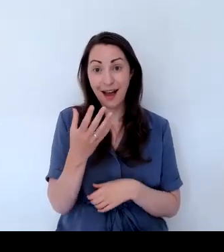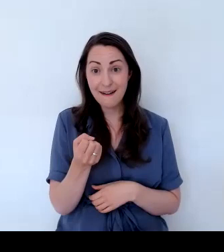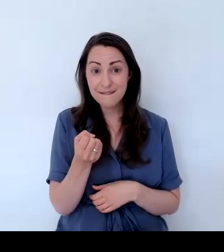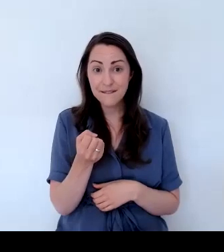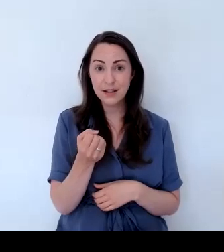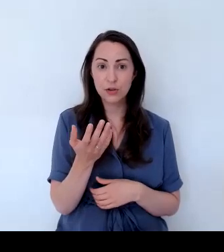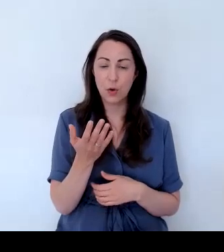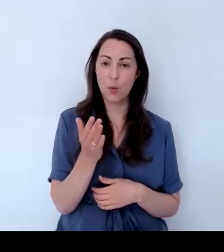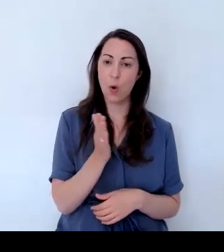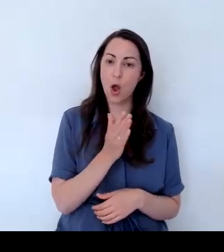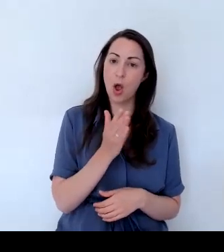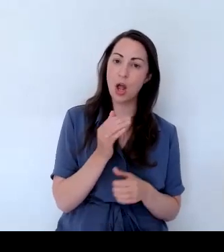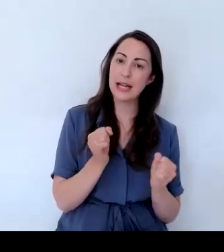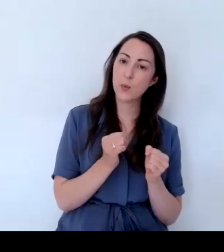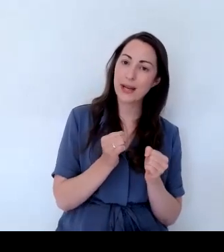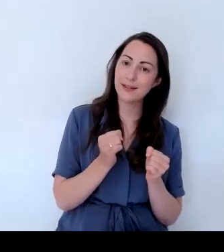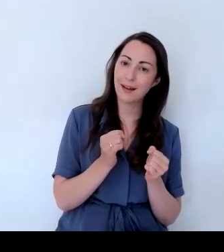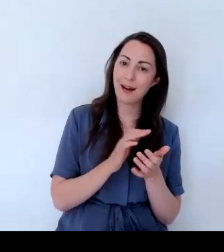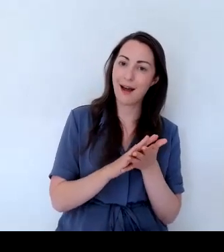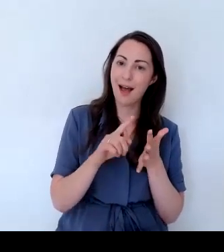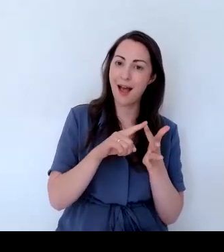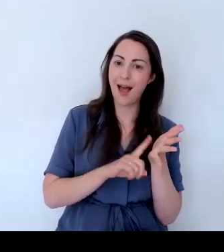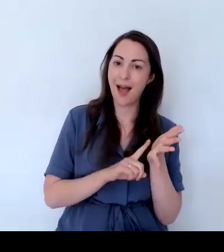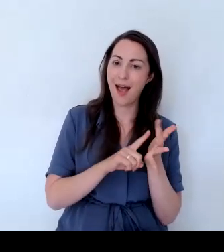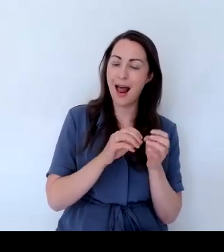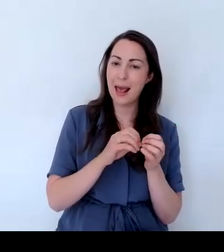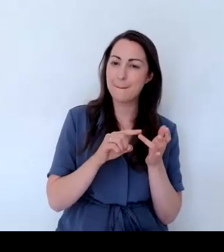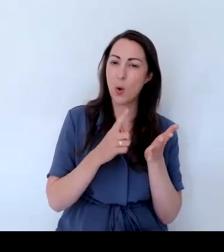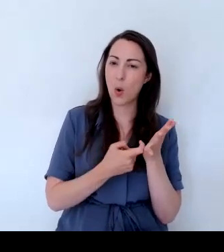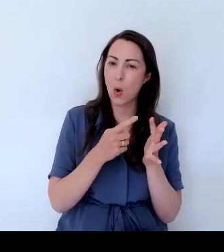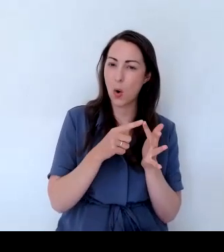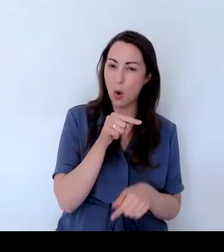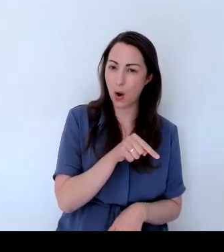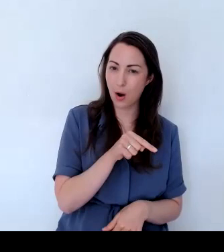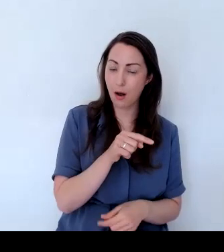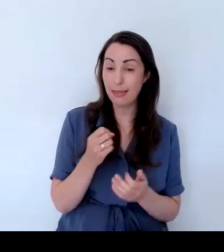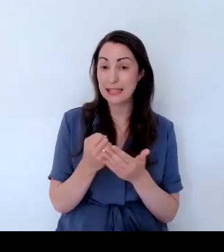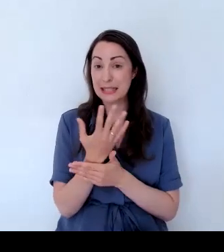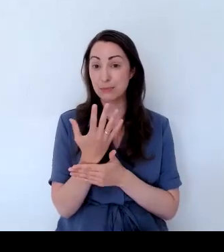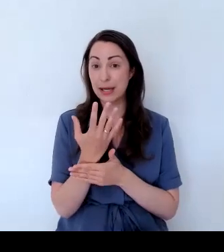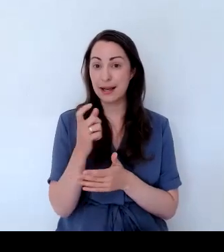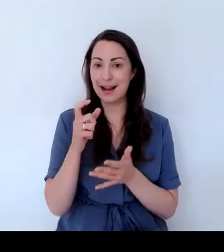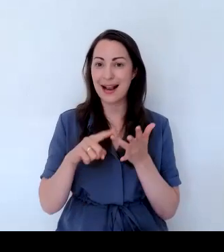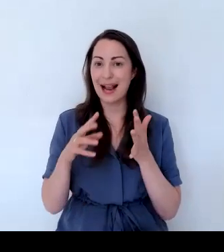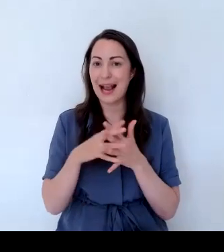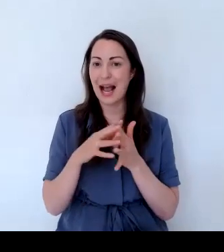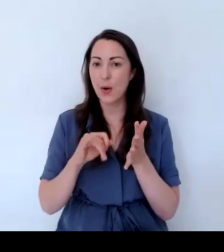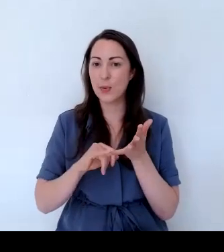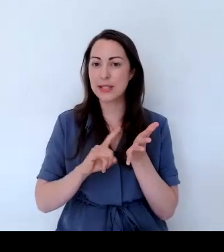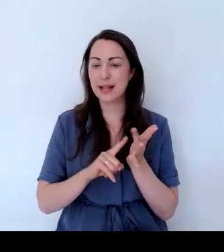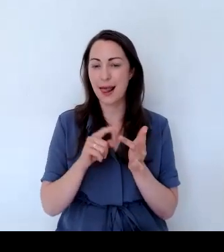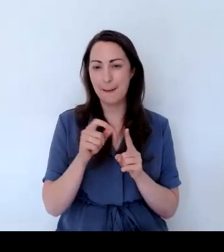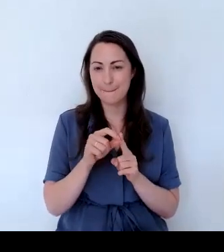flowering hellebore. You've got the cowslips into the spring. You've got the adjuga, the